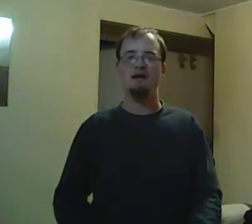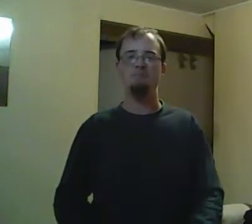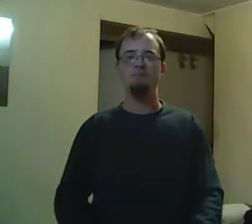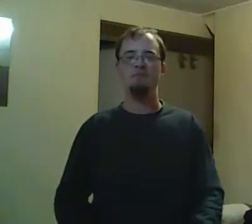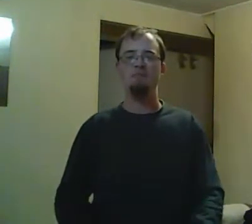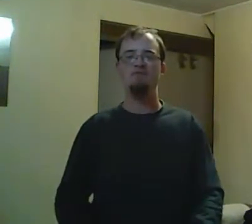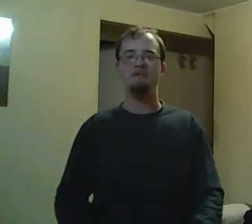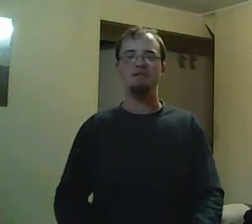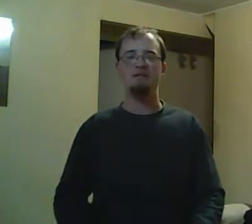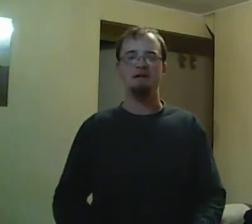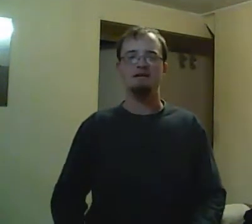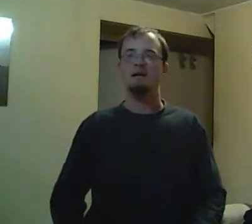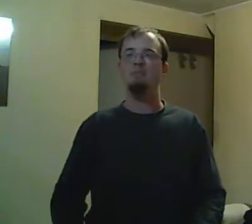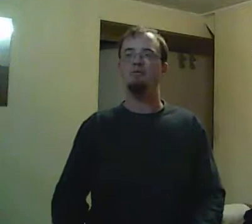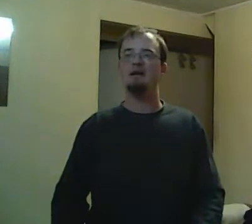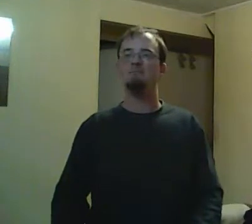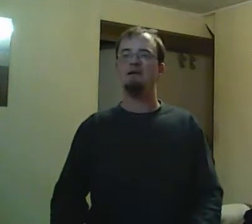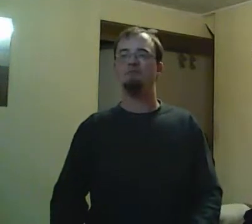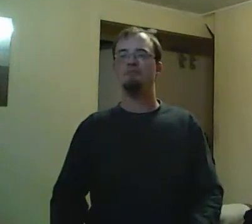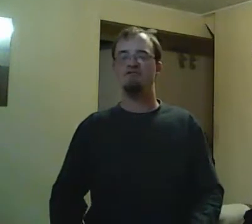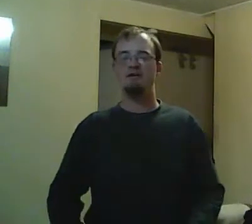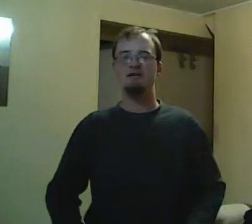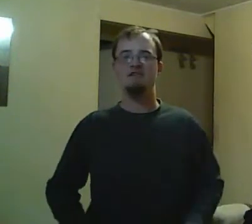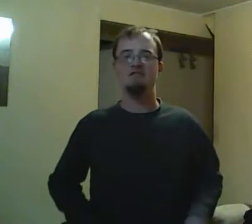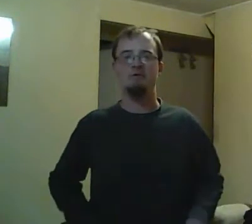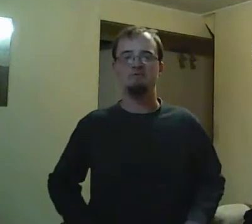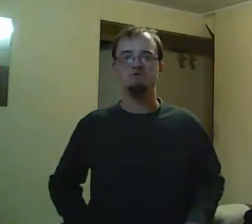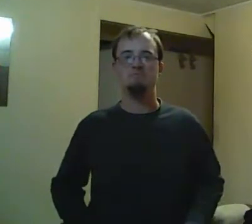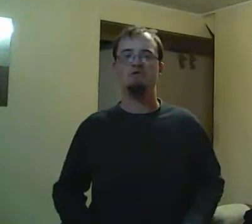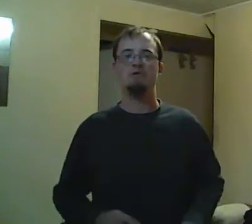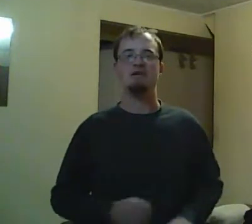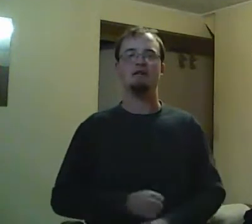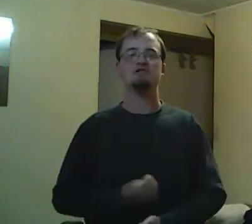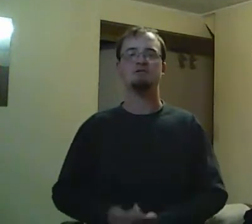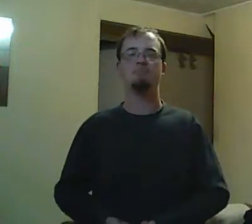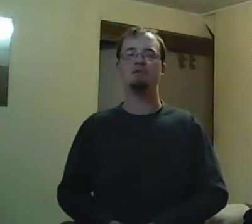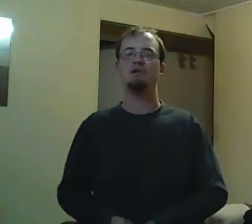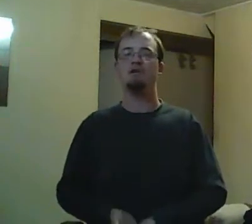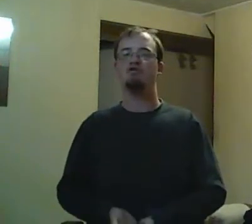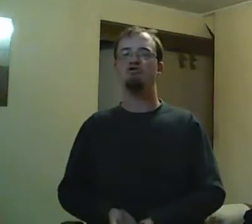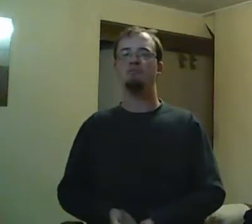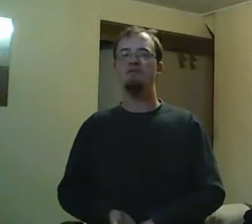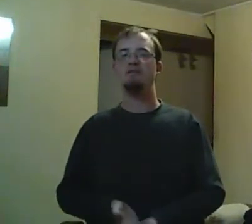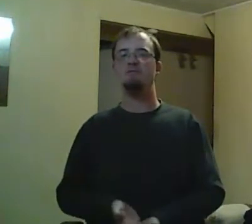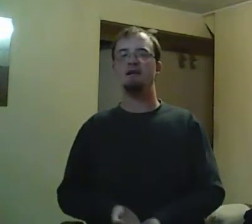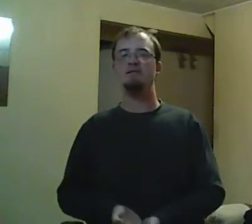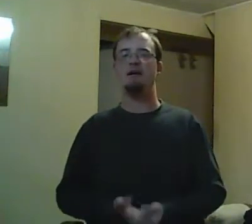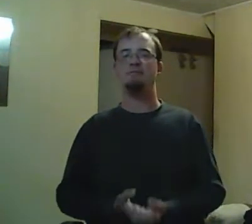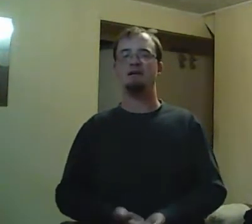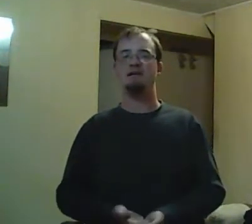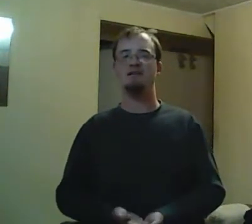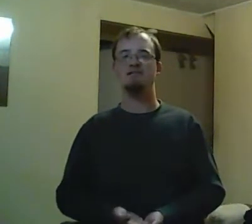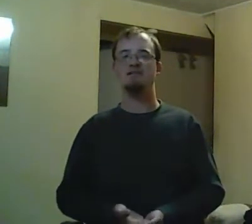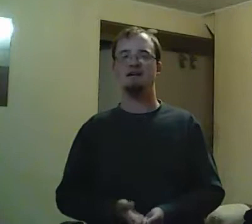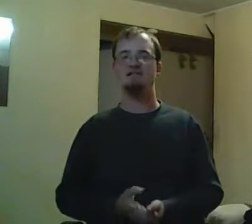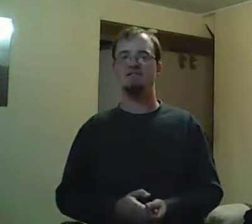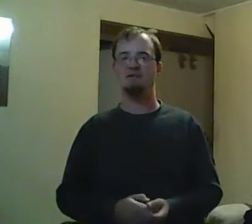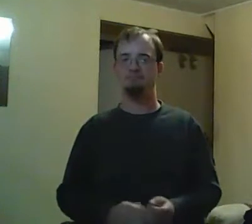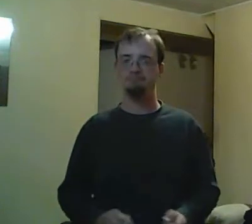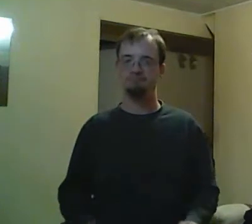Not A Vampire being N-O-T-A-V-A-M-G-Y-R-E. I will probably give you a link in the